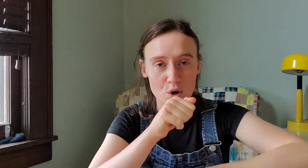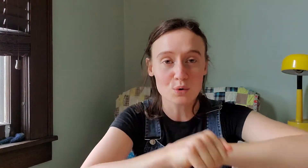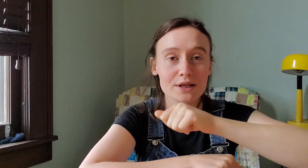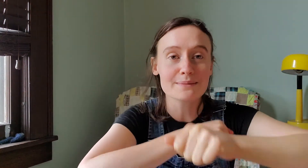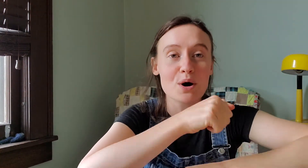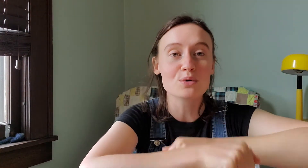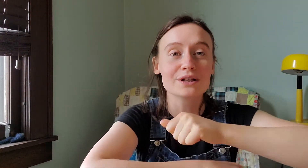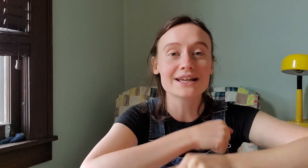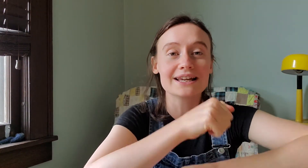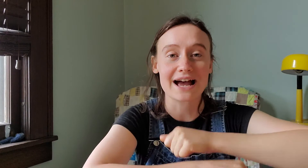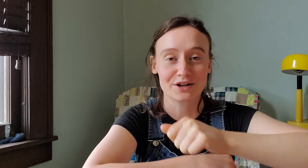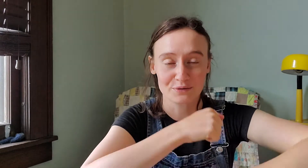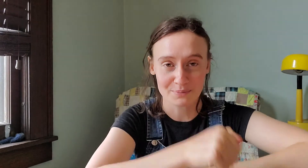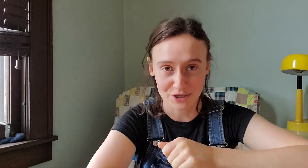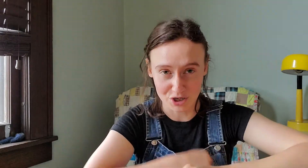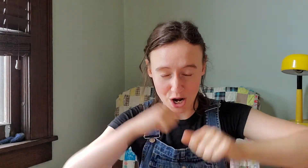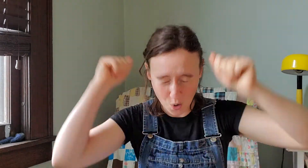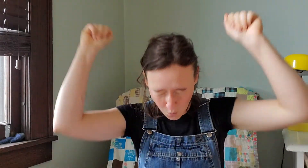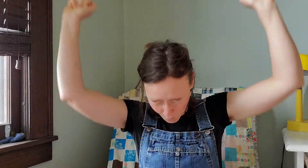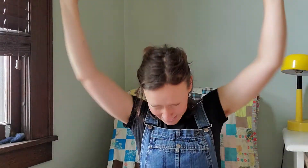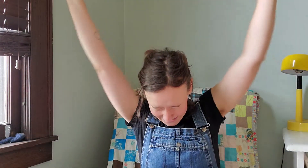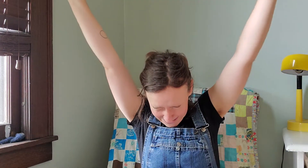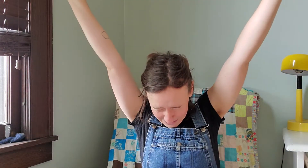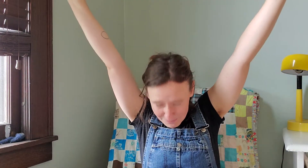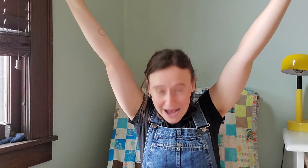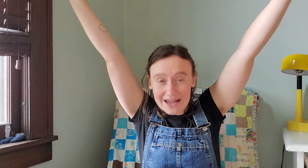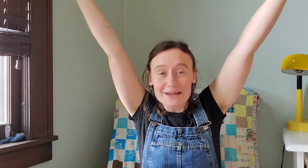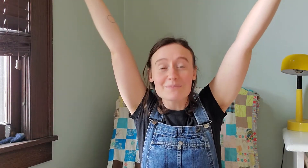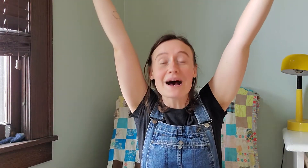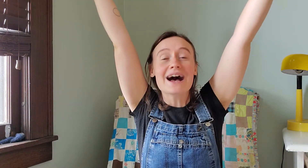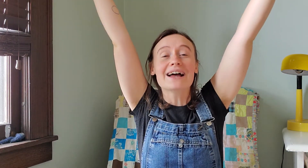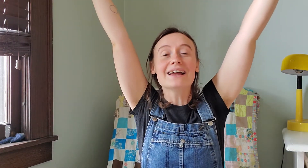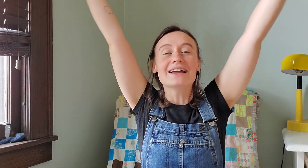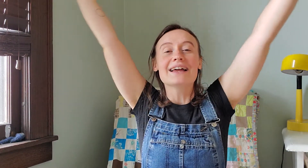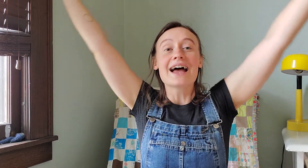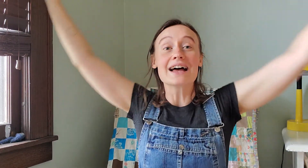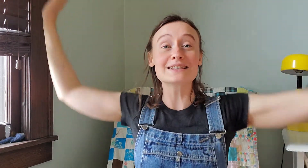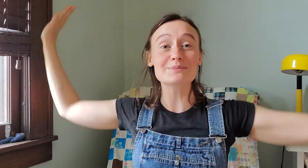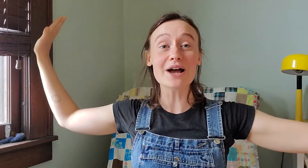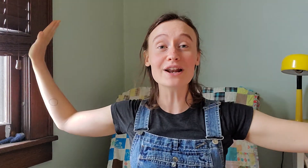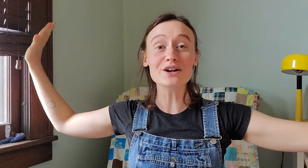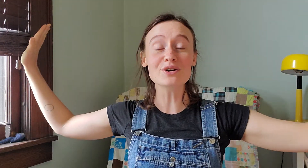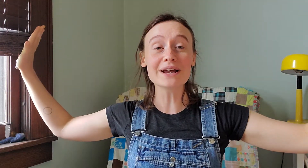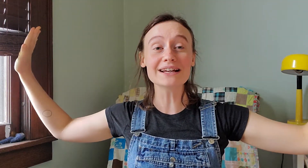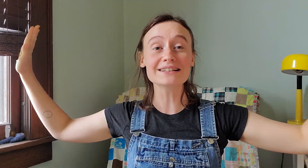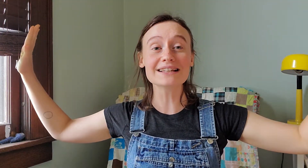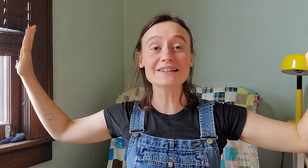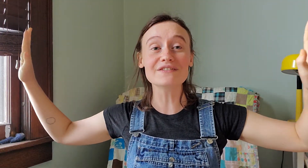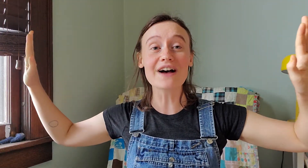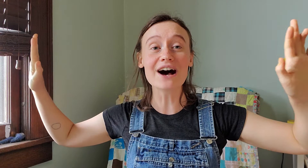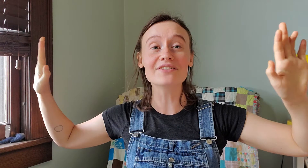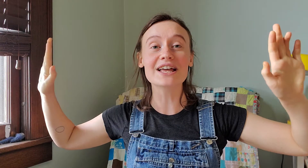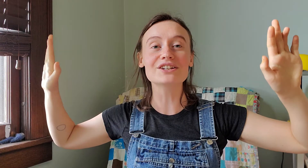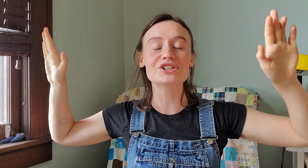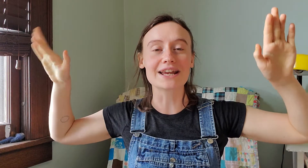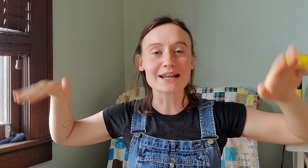Roly-Poly Caterpillar awakened by and by, spread her wings and found that she'd